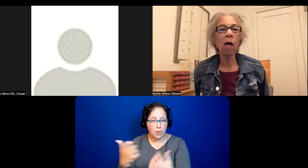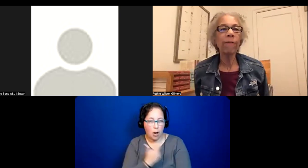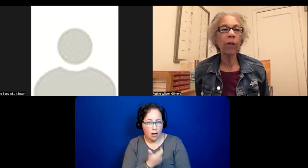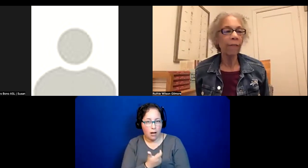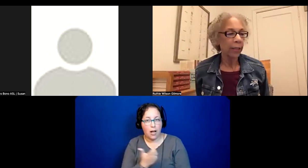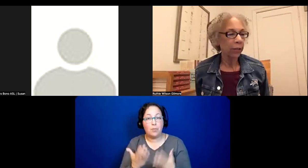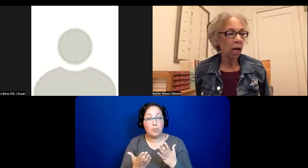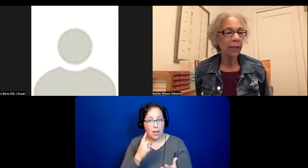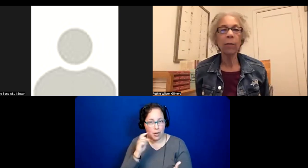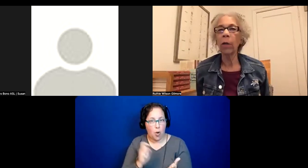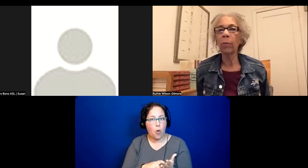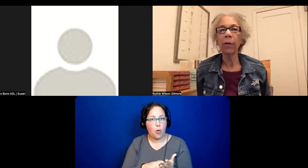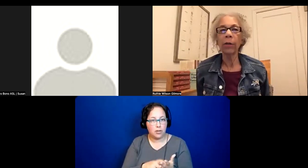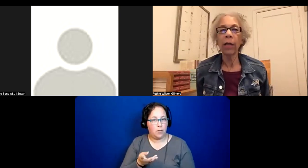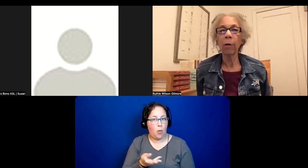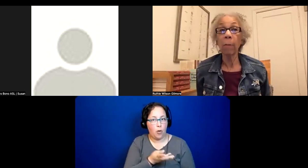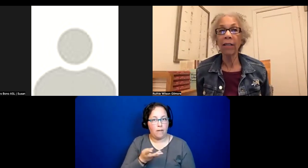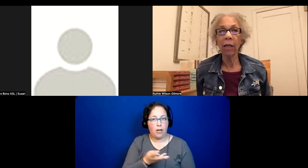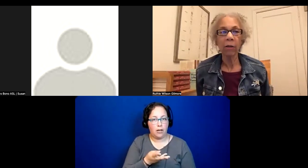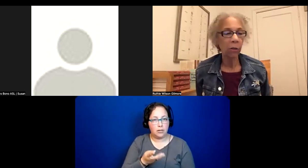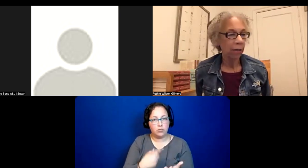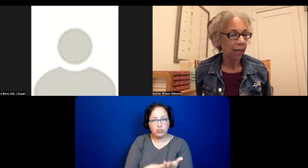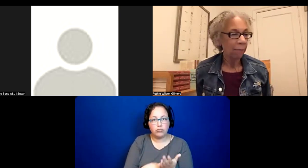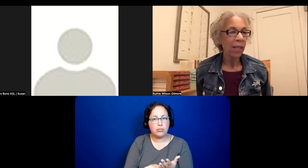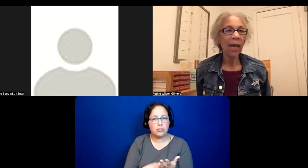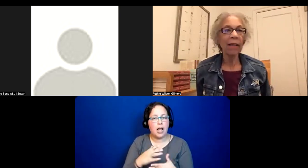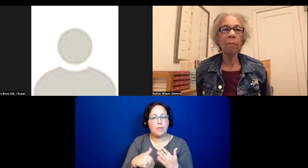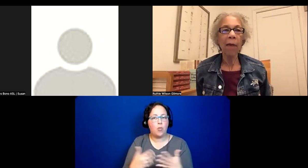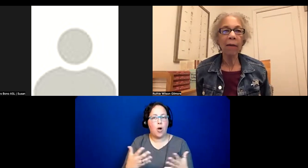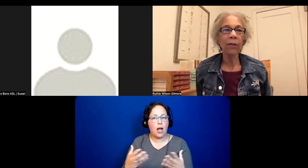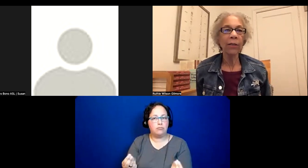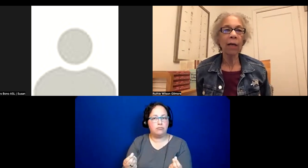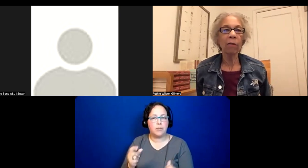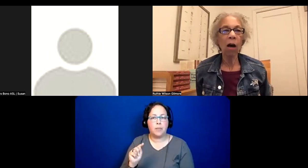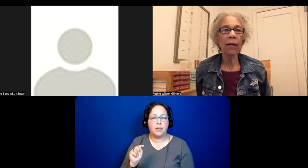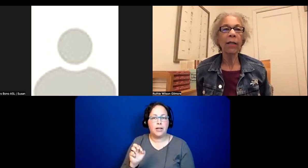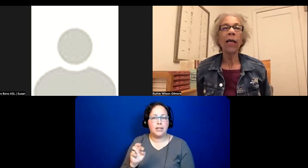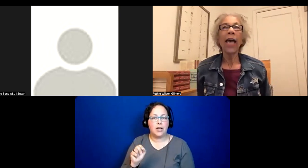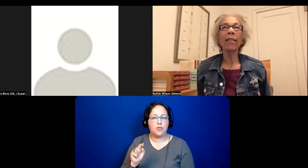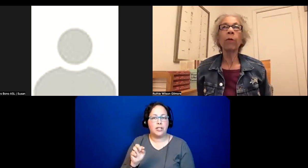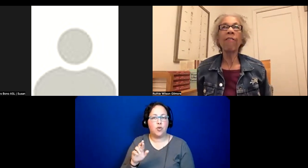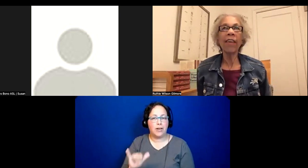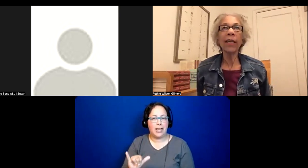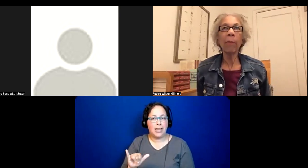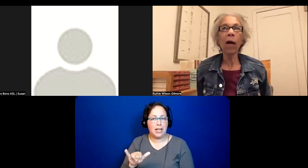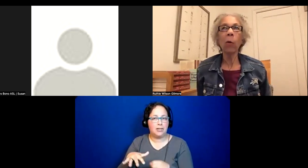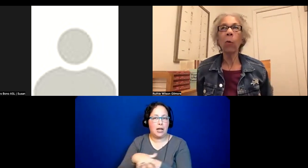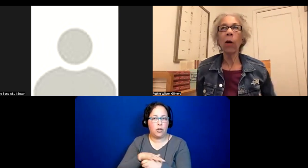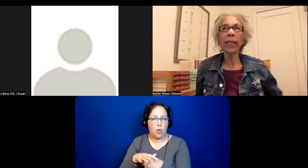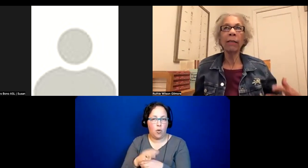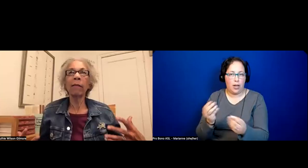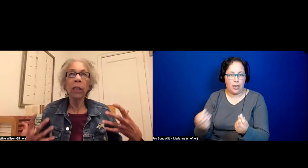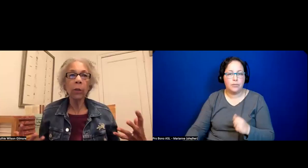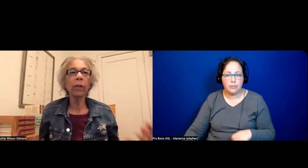all four of us talked in one way or another about territory. And it matters a lot as we think about